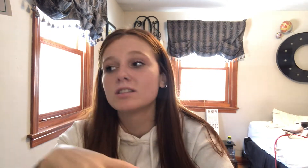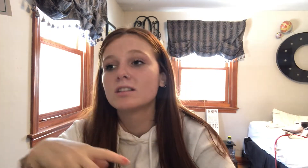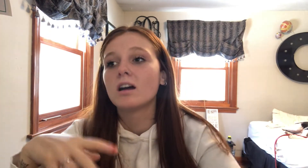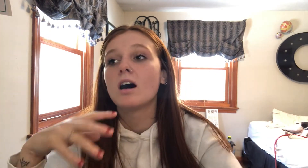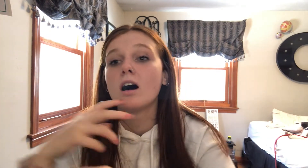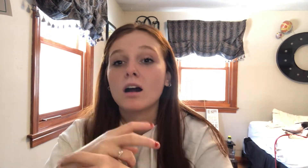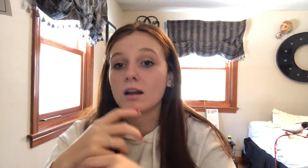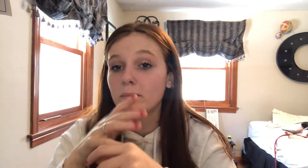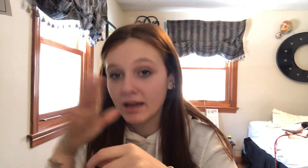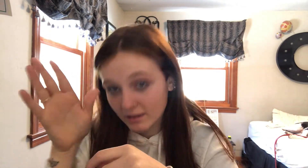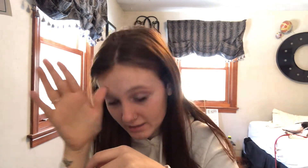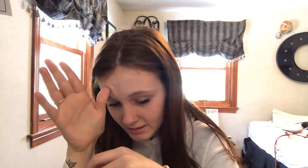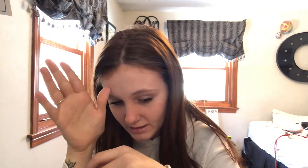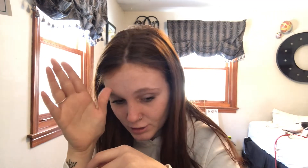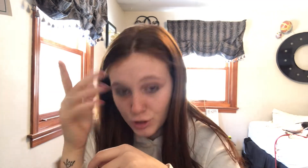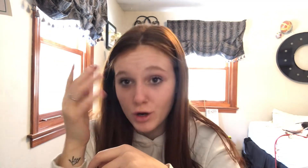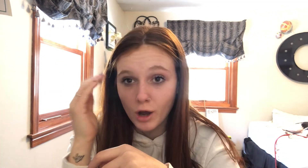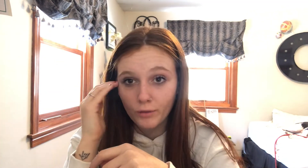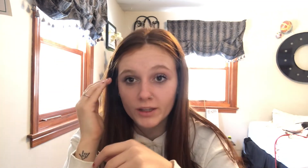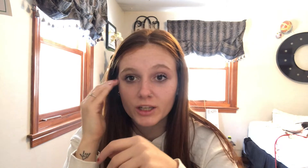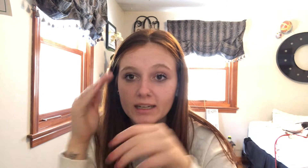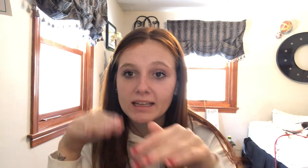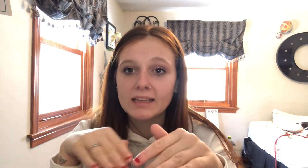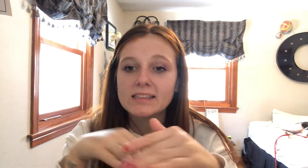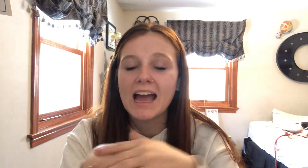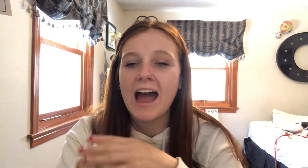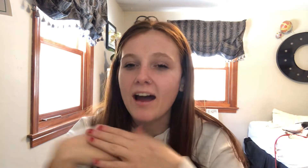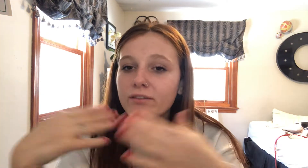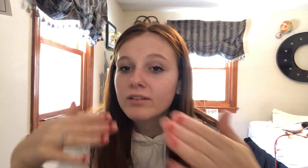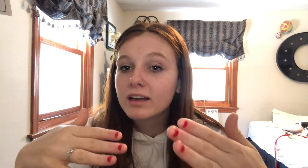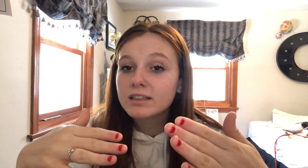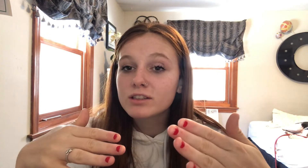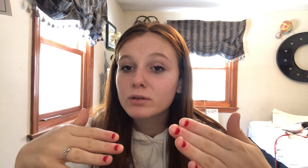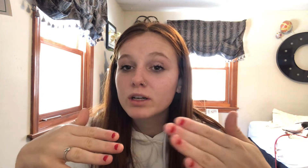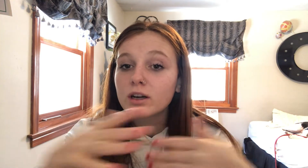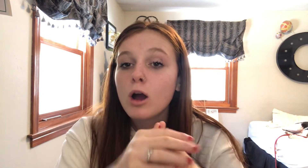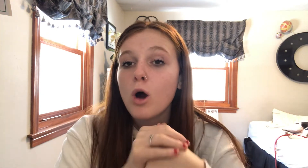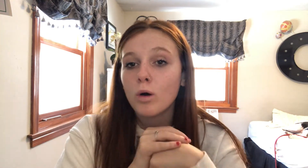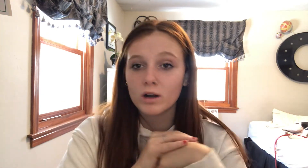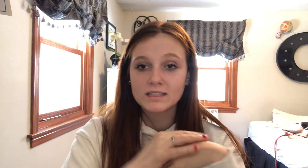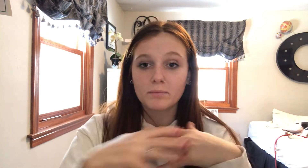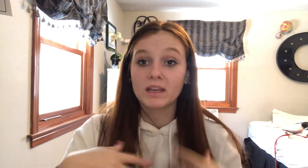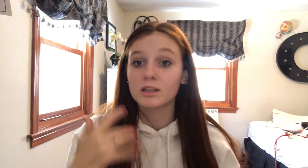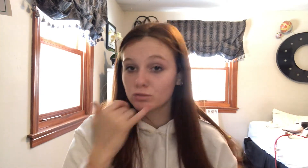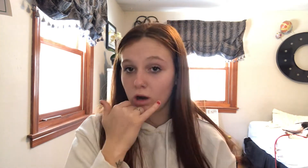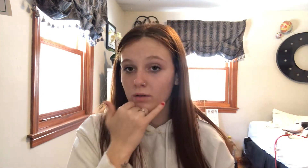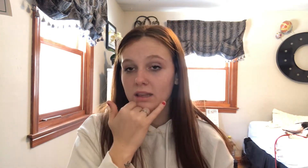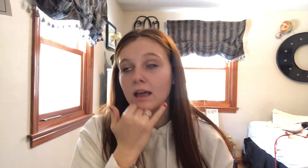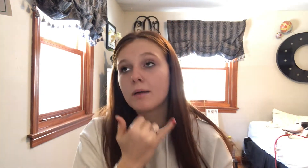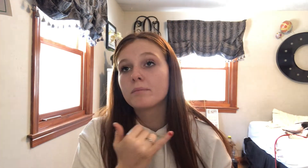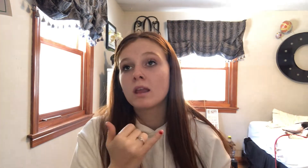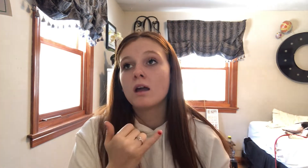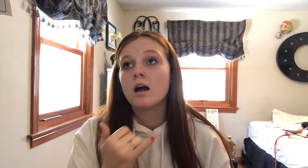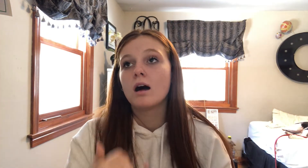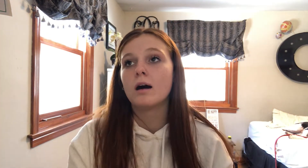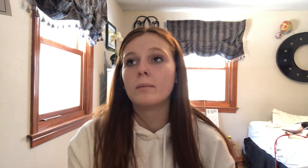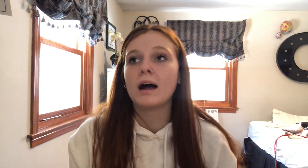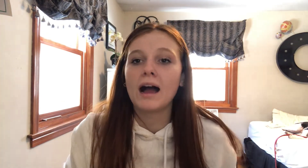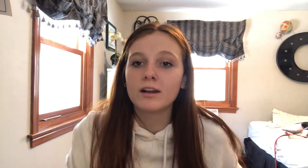hard on parents to know that their kids have a disorder or something is wrong with them. Um, I don't